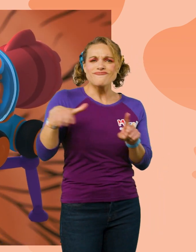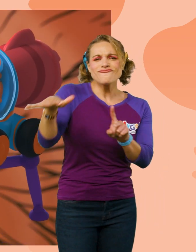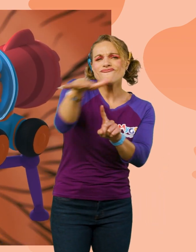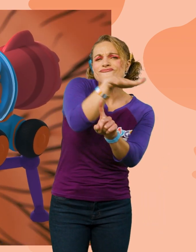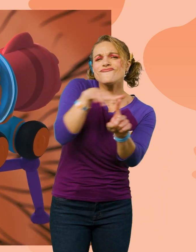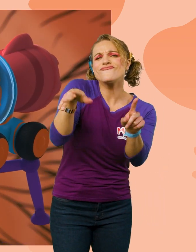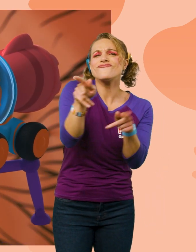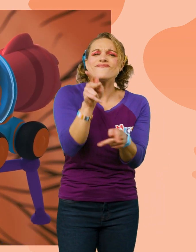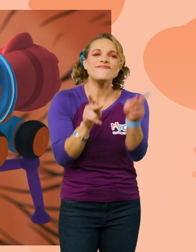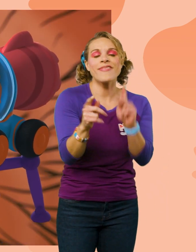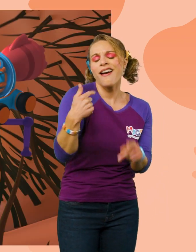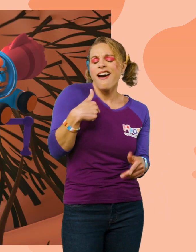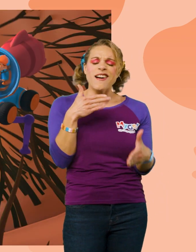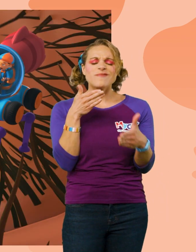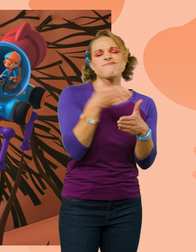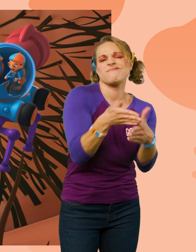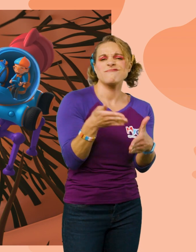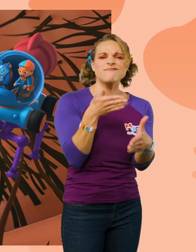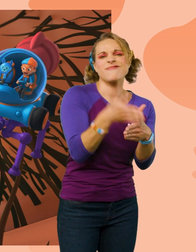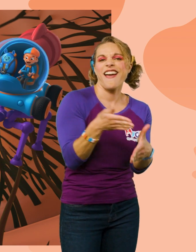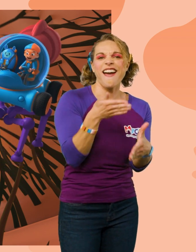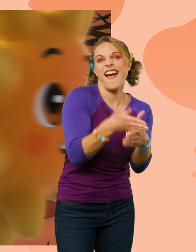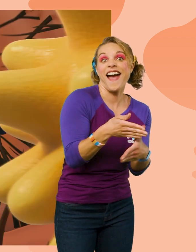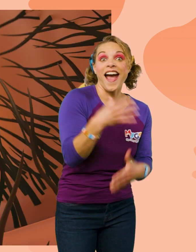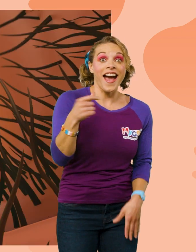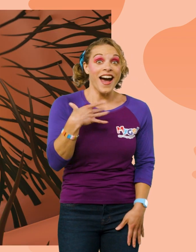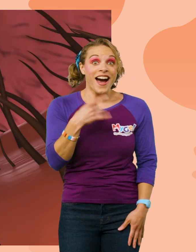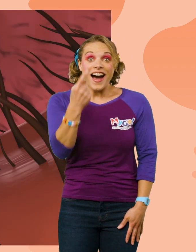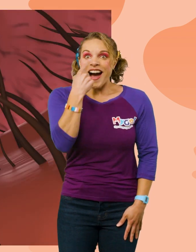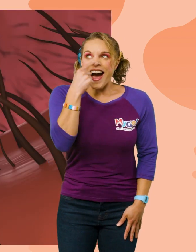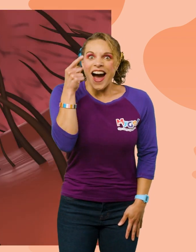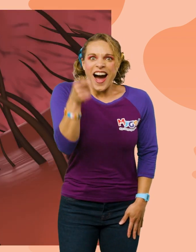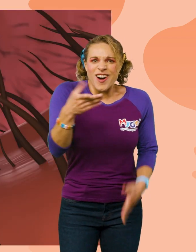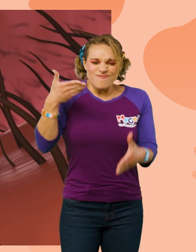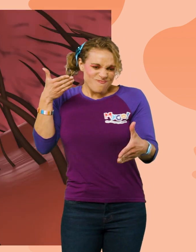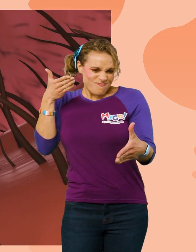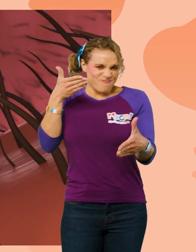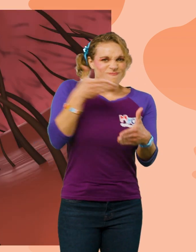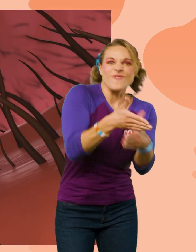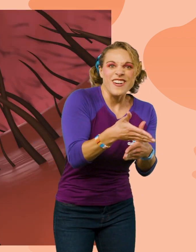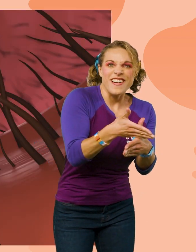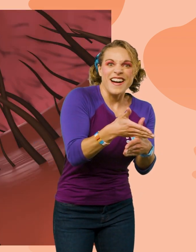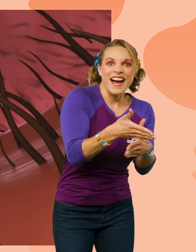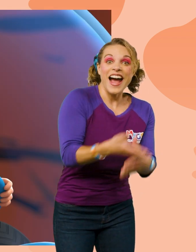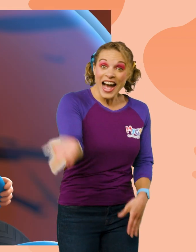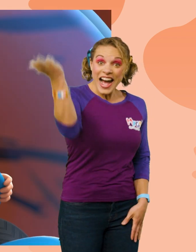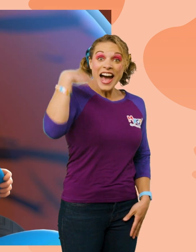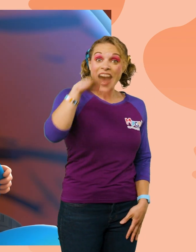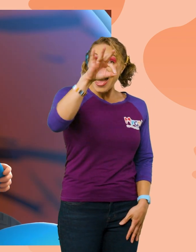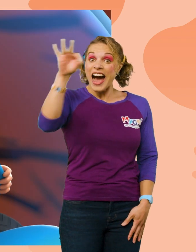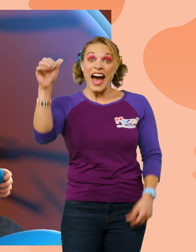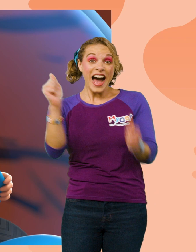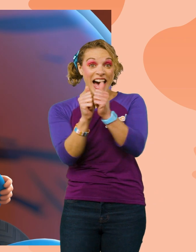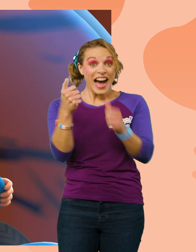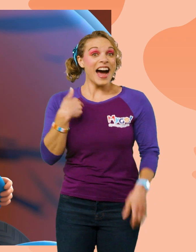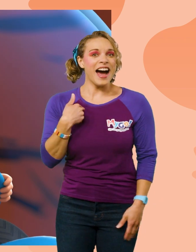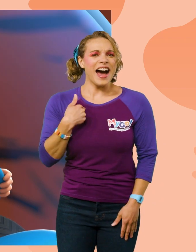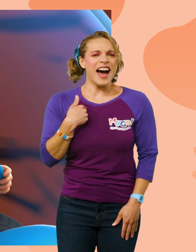people, I bother them! And I especially like bothering noses! Come on, bounce with me!